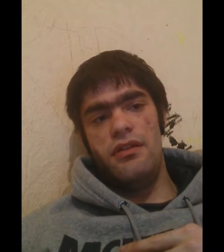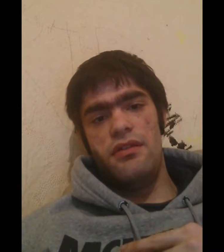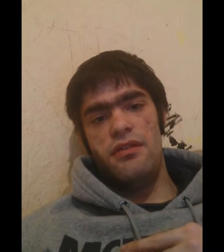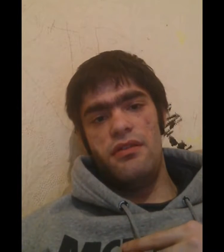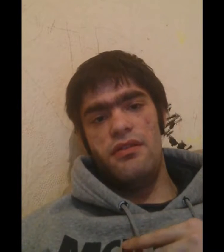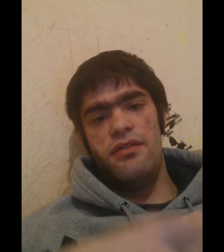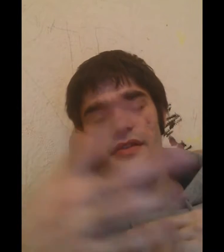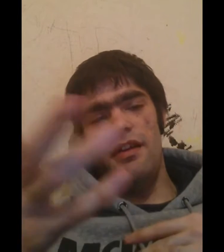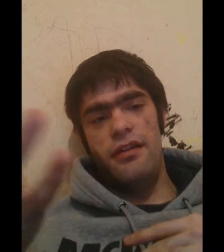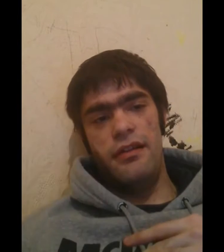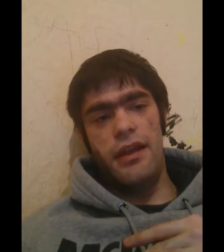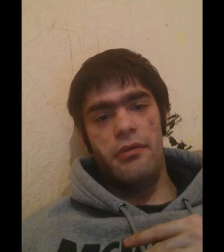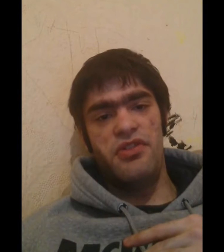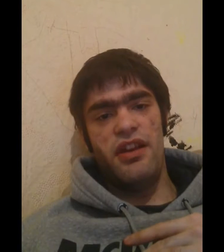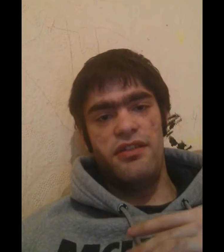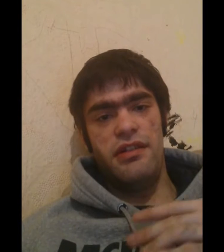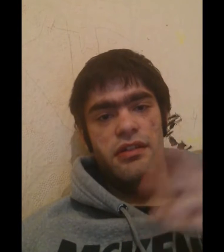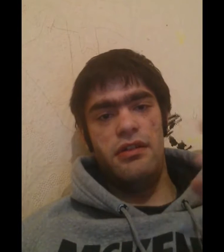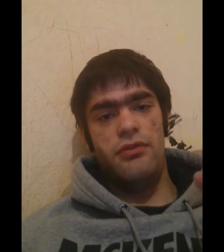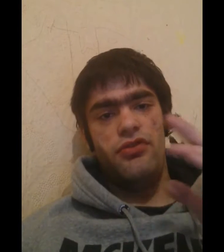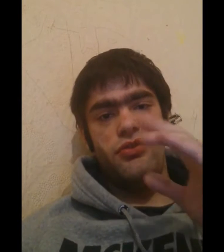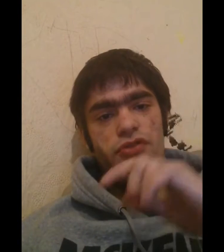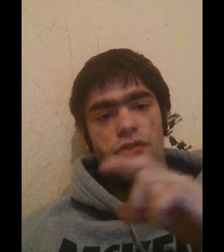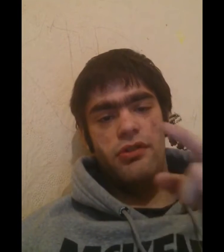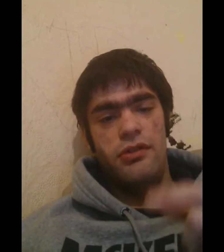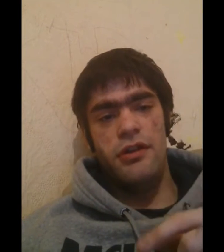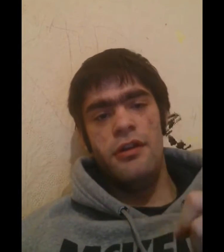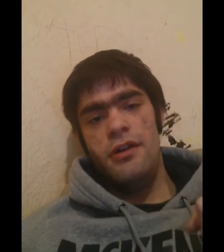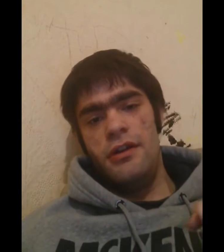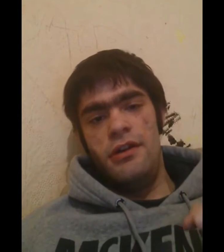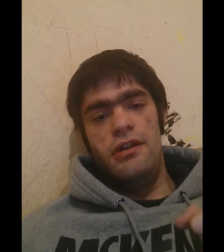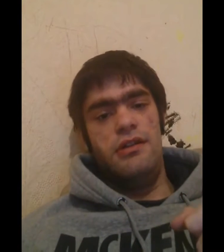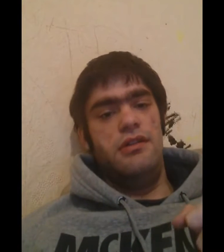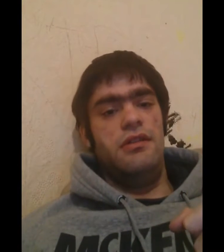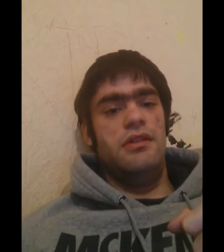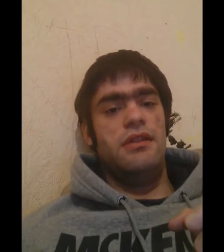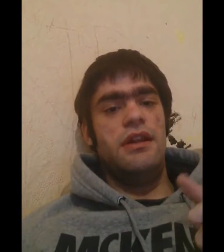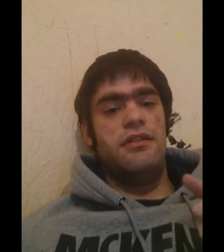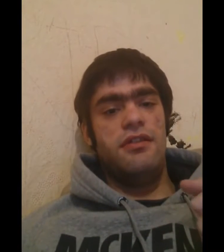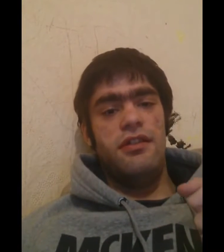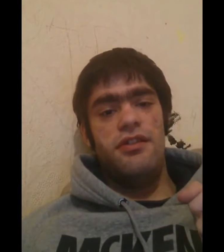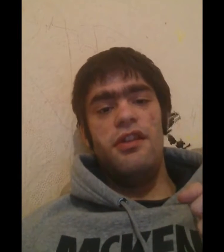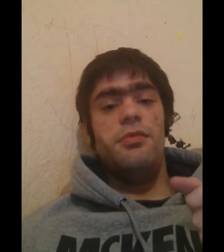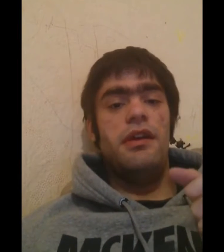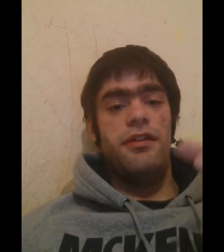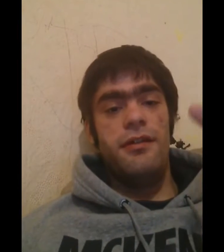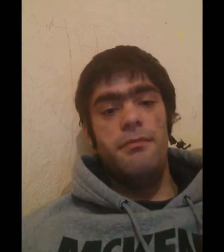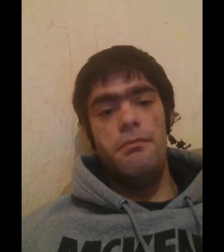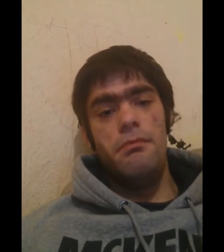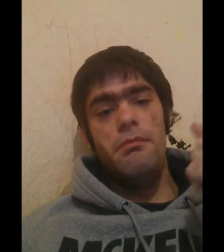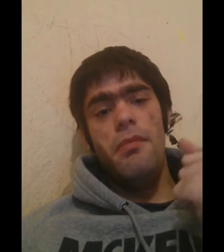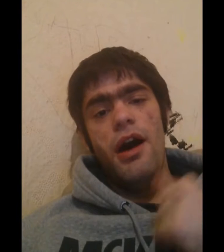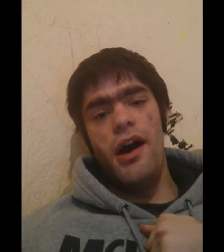sign language as in you know showing you that so you start off with my